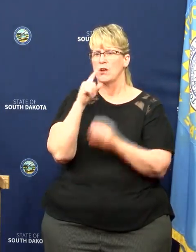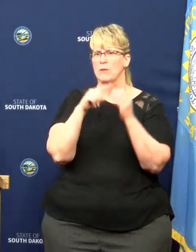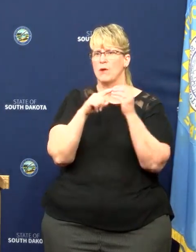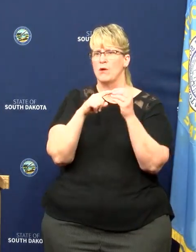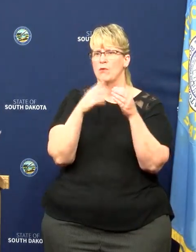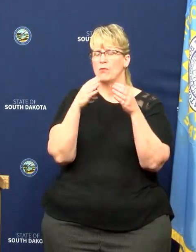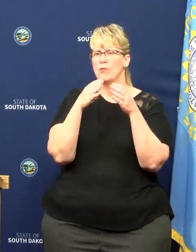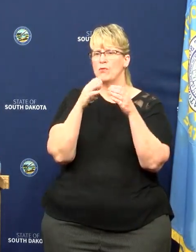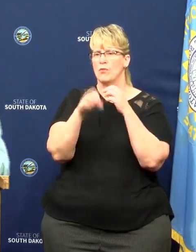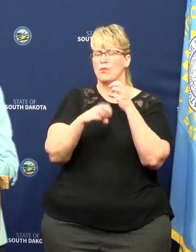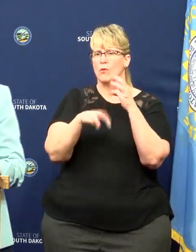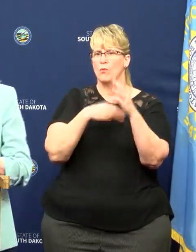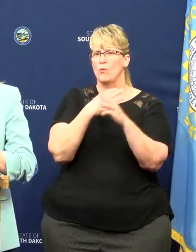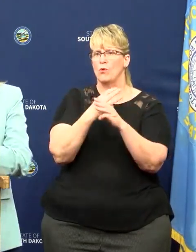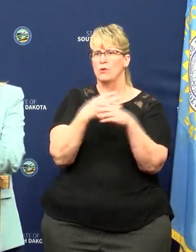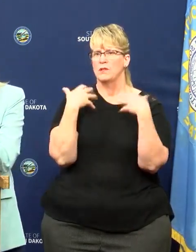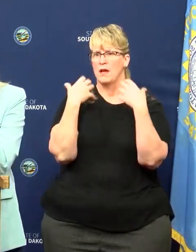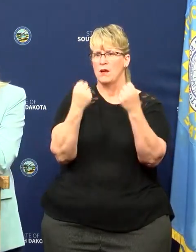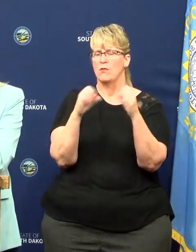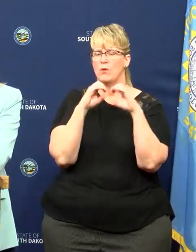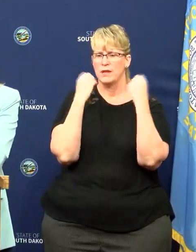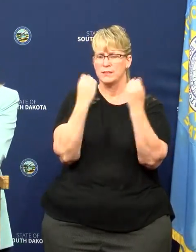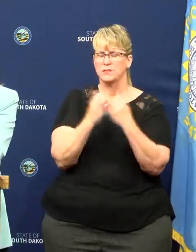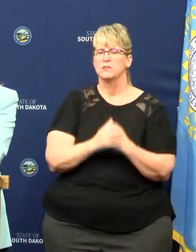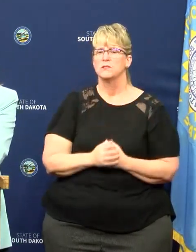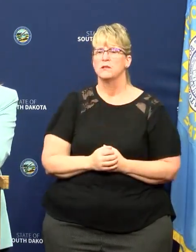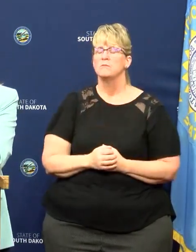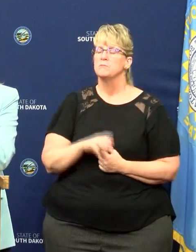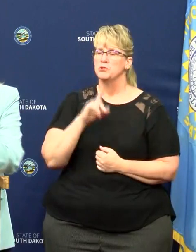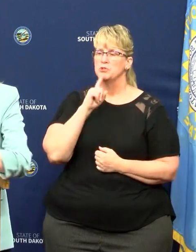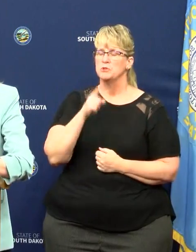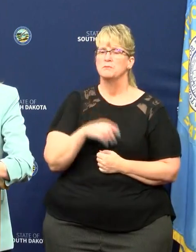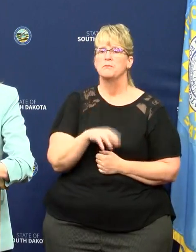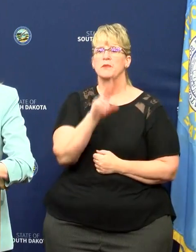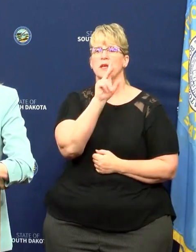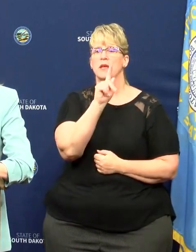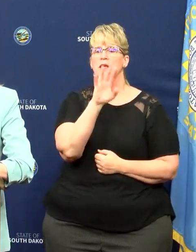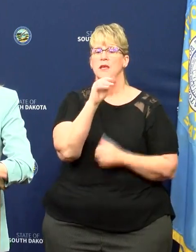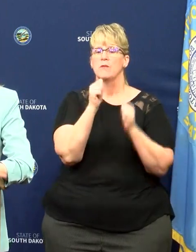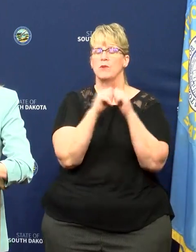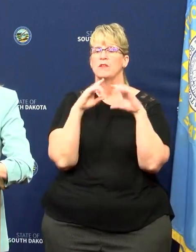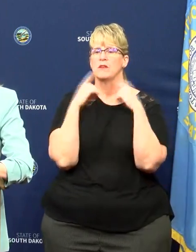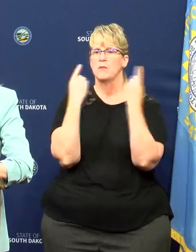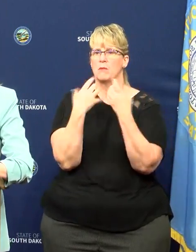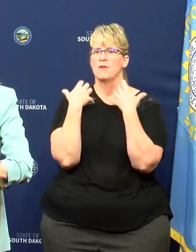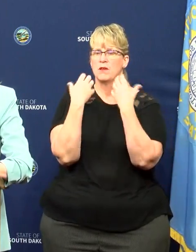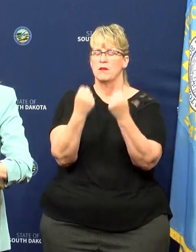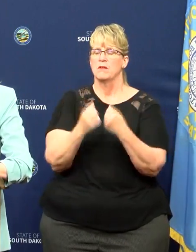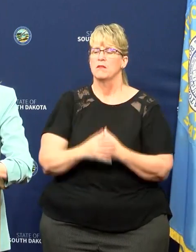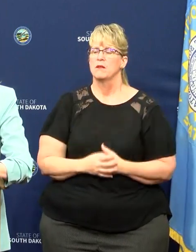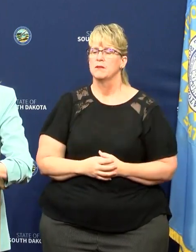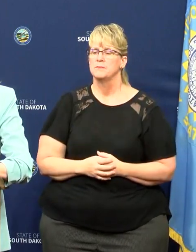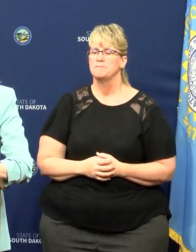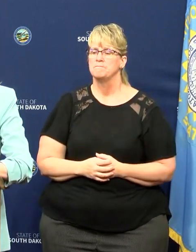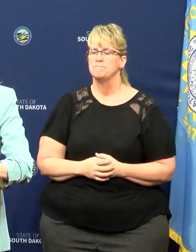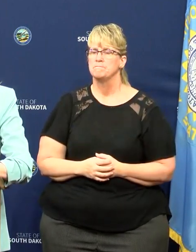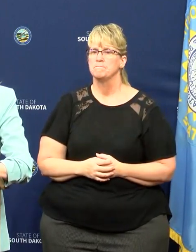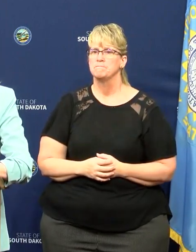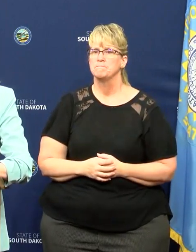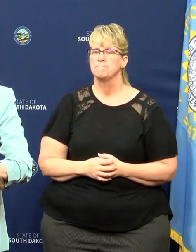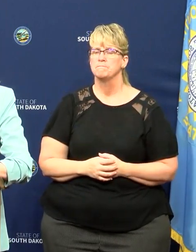Organization suspending their studies. Sure. Jackie, this is Kim Wilson-Rice from the Department of Health. So, the